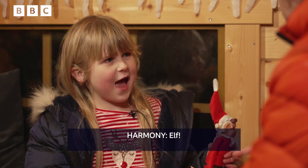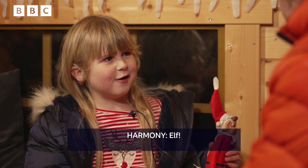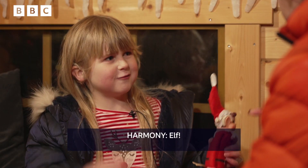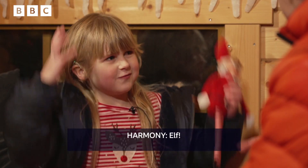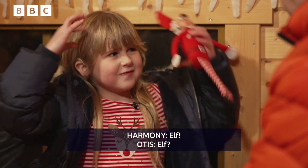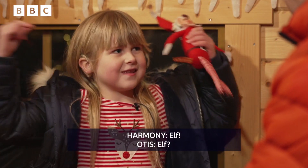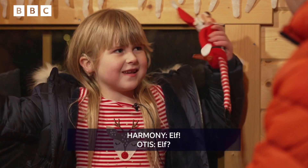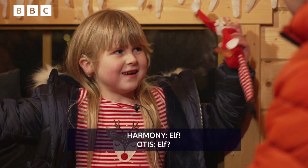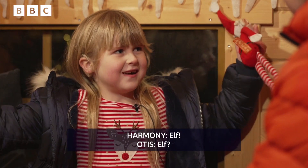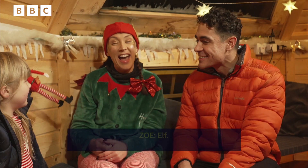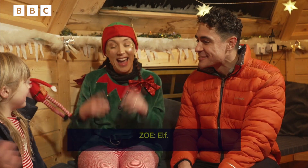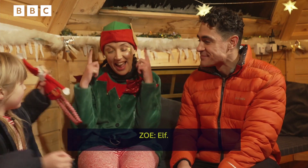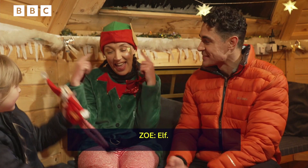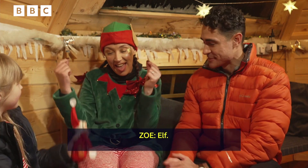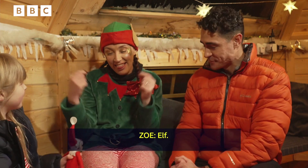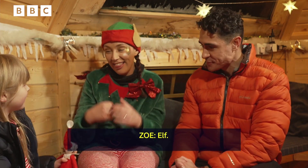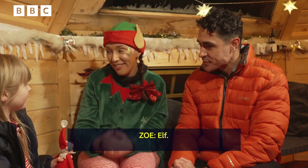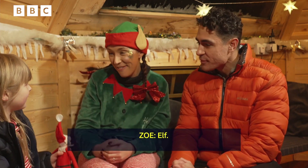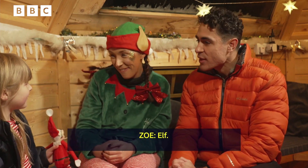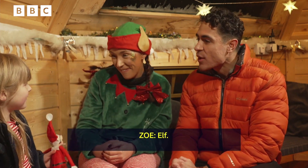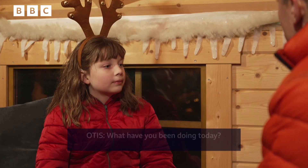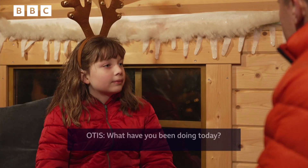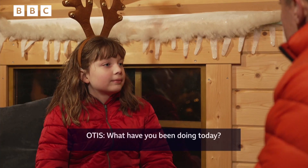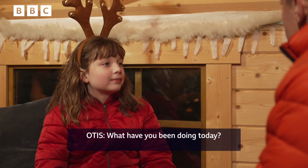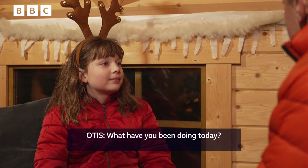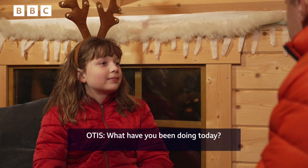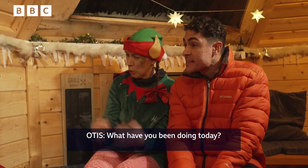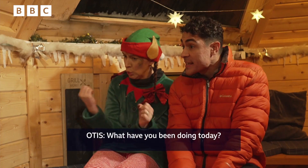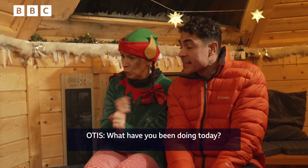Elf. Elf. Elf. What have you been doing today?